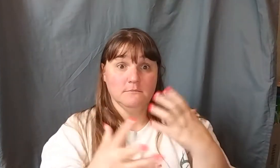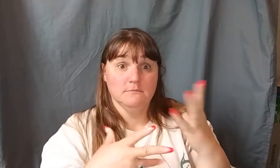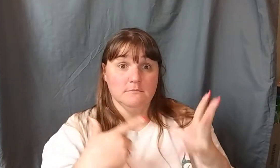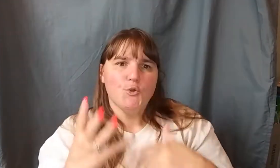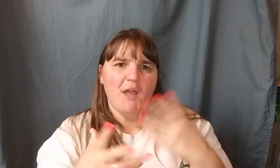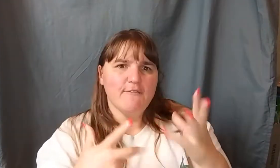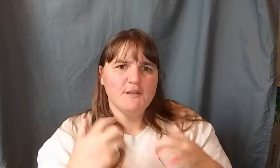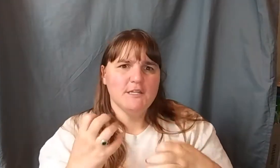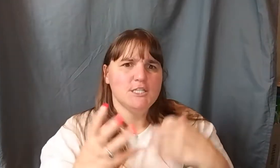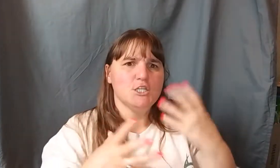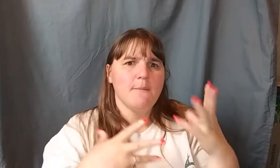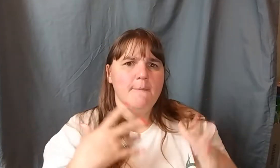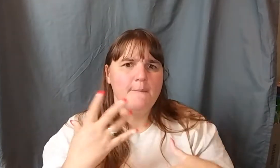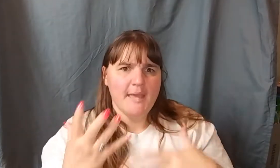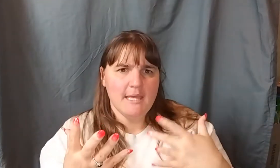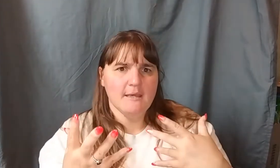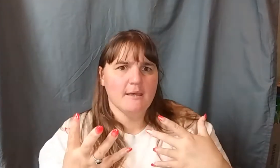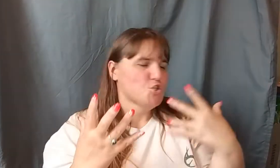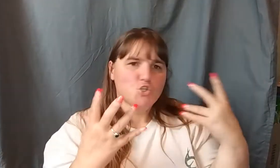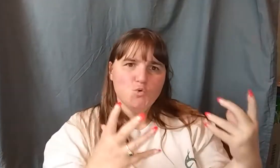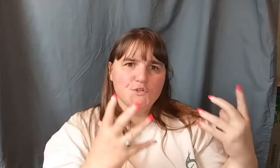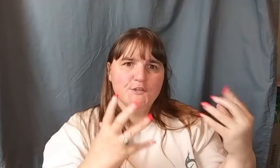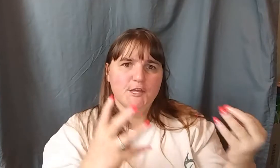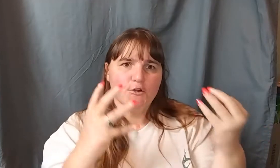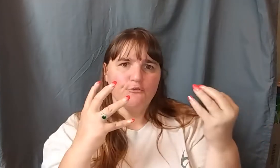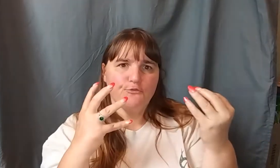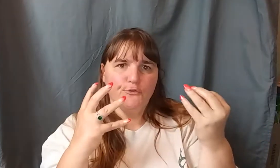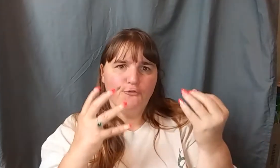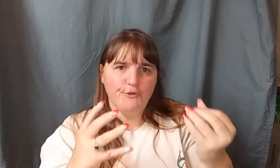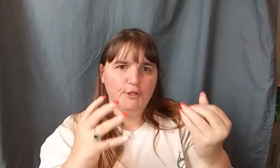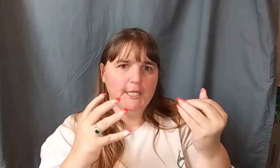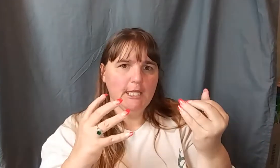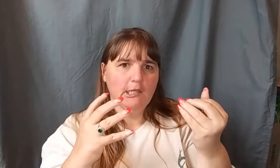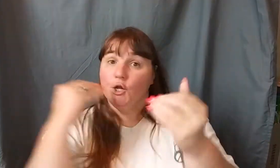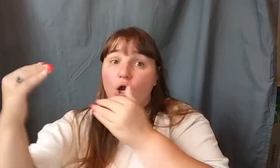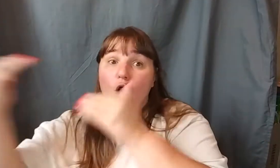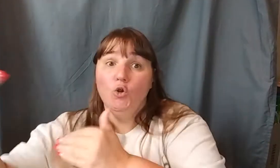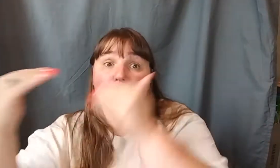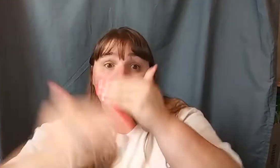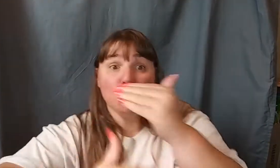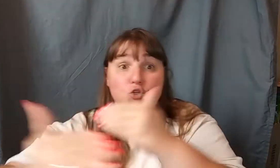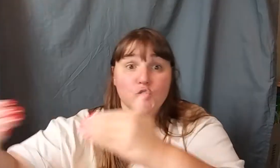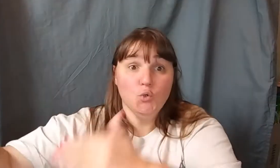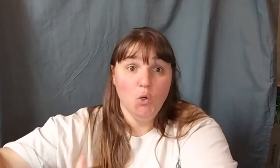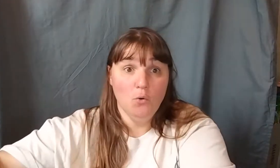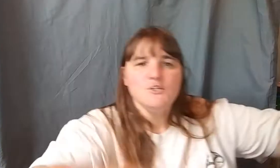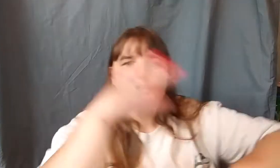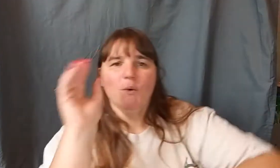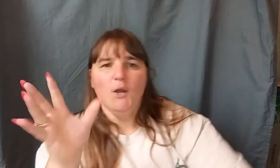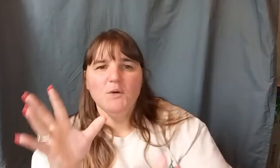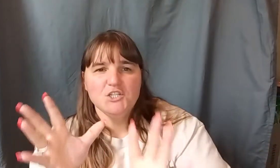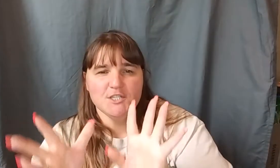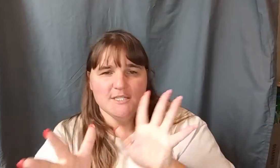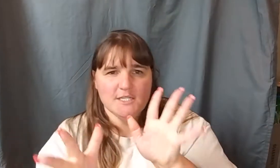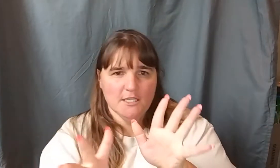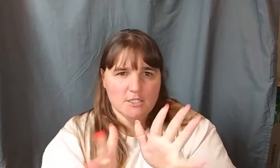through everything to make sure that they are fulfilling their own personal goals. So I watched this TikTok.